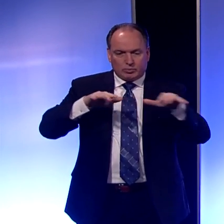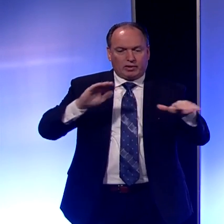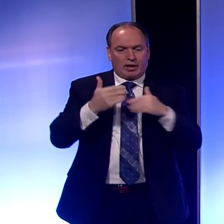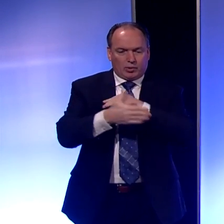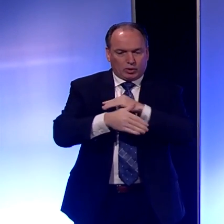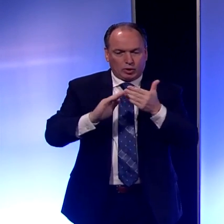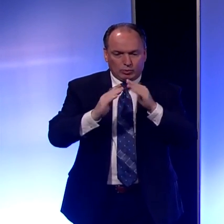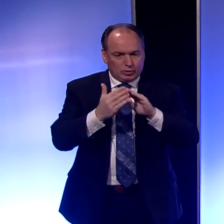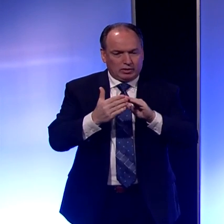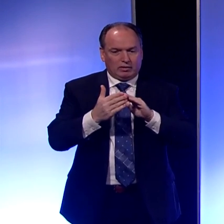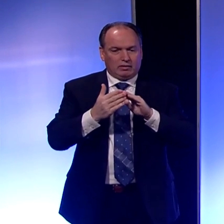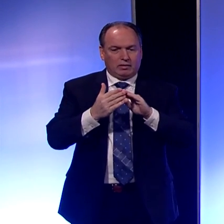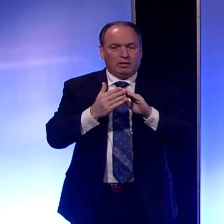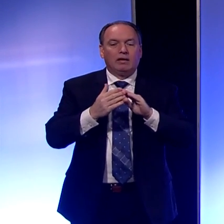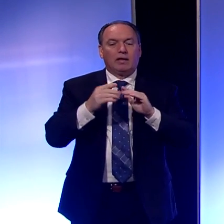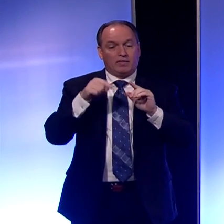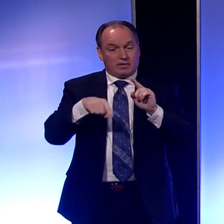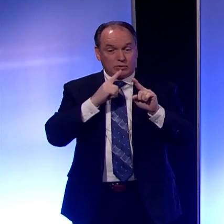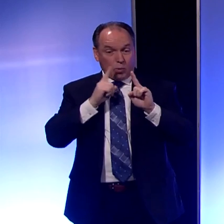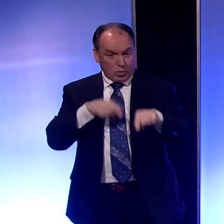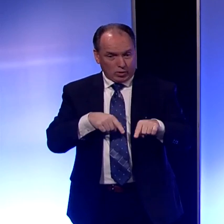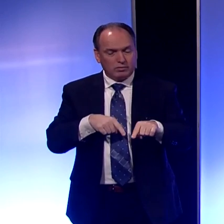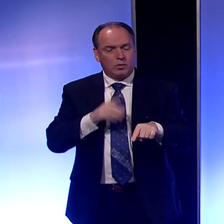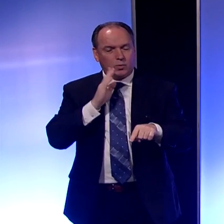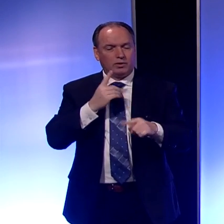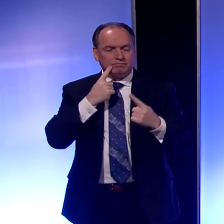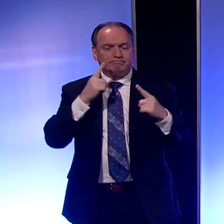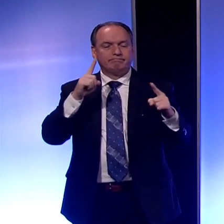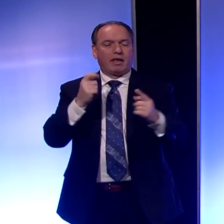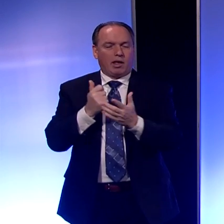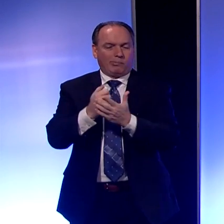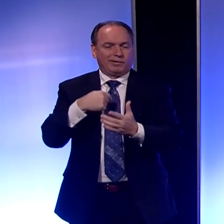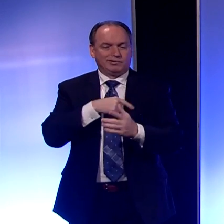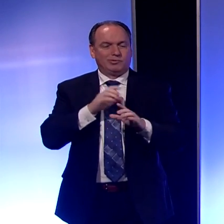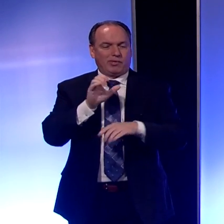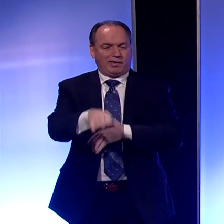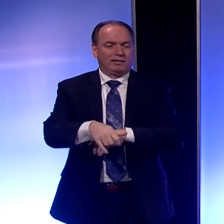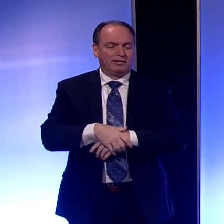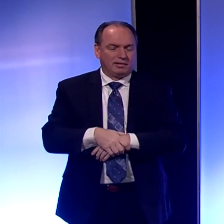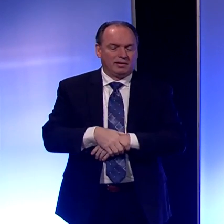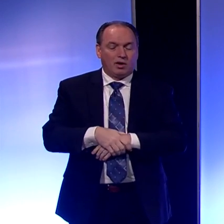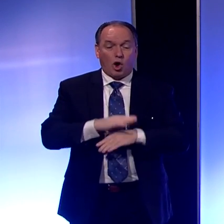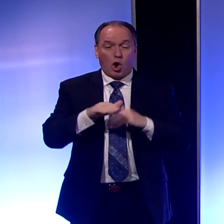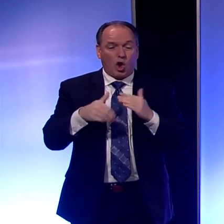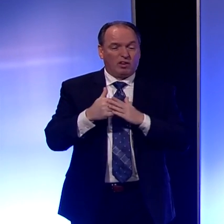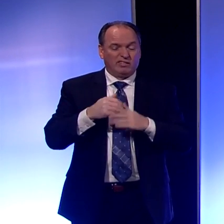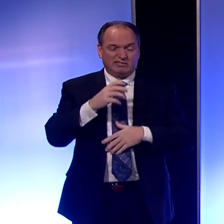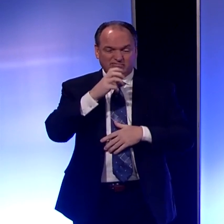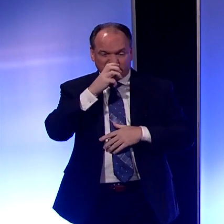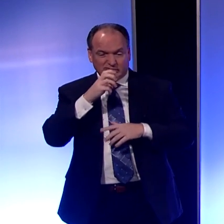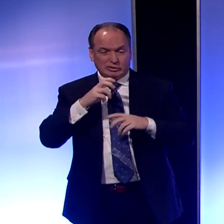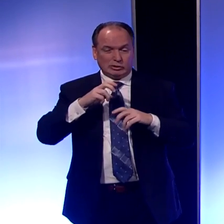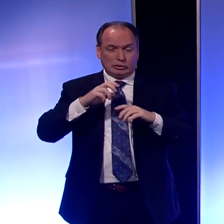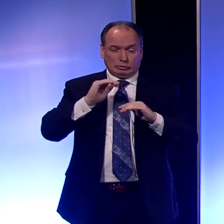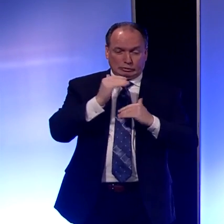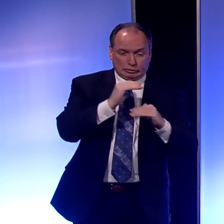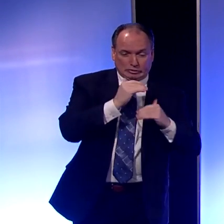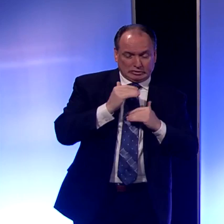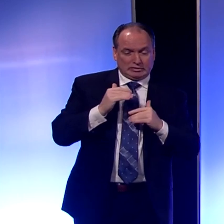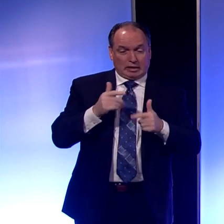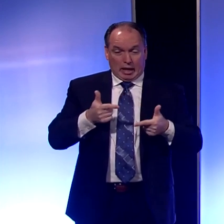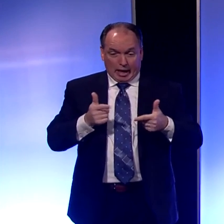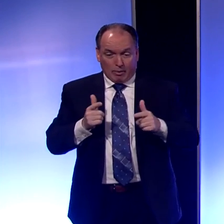spread, and this order will help us do that. All of the restrictions and allowable activities